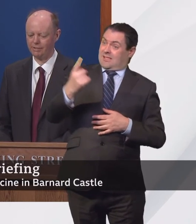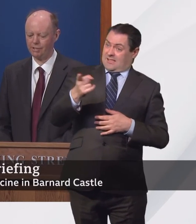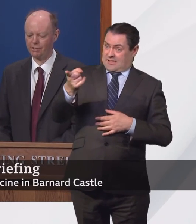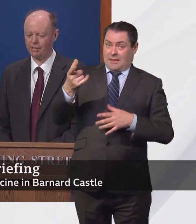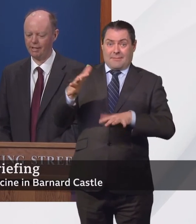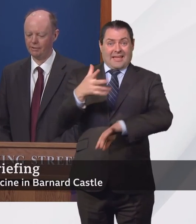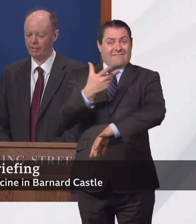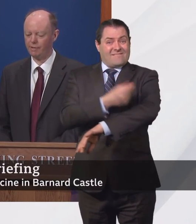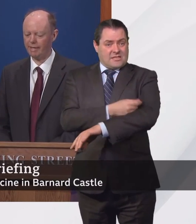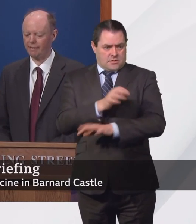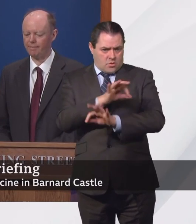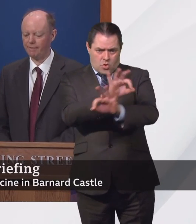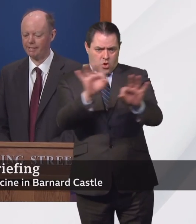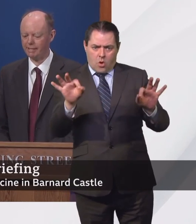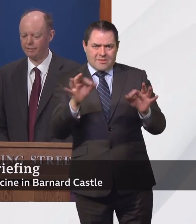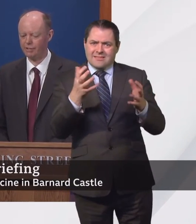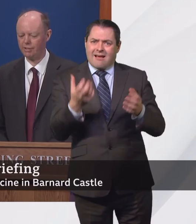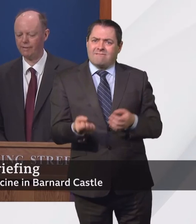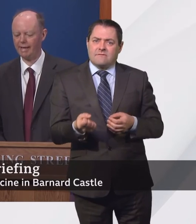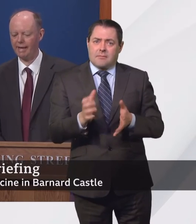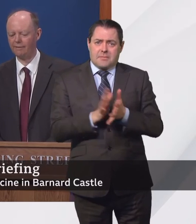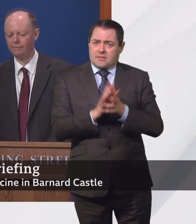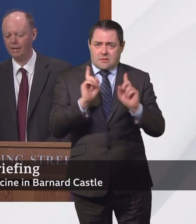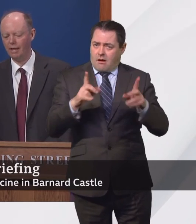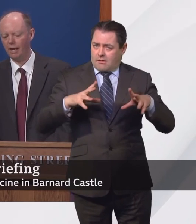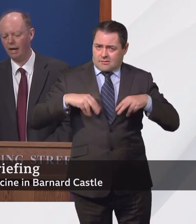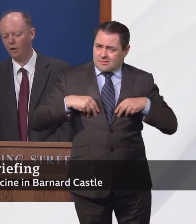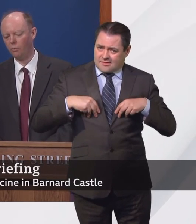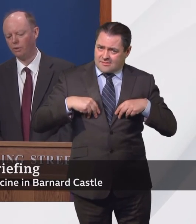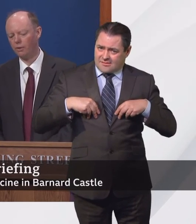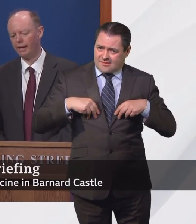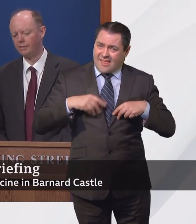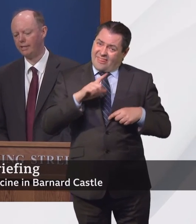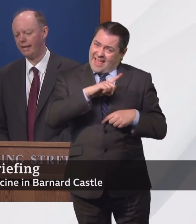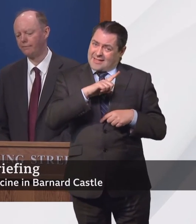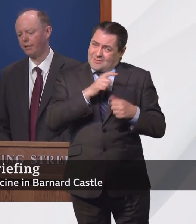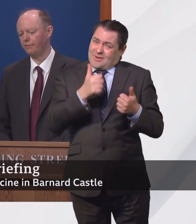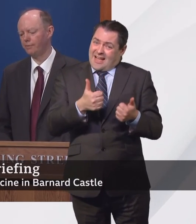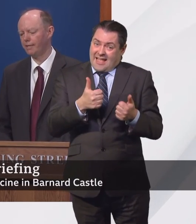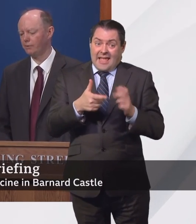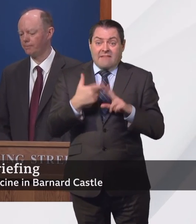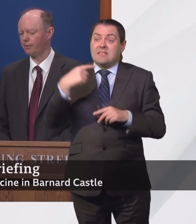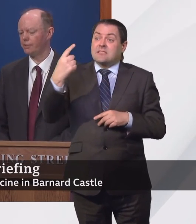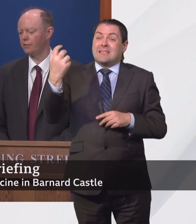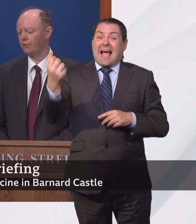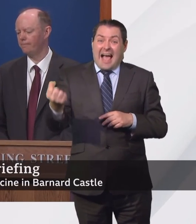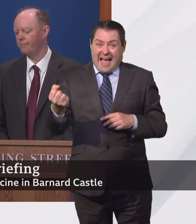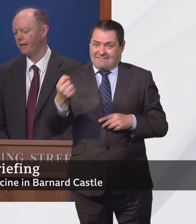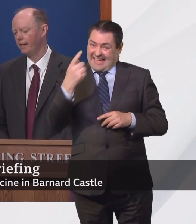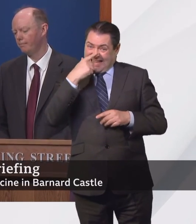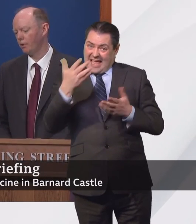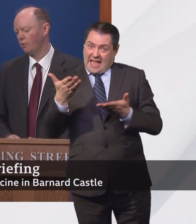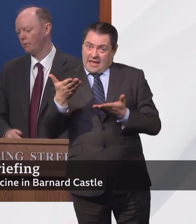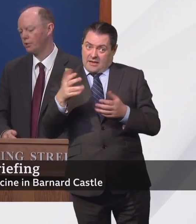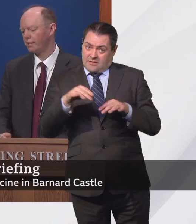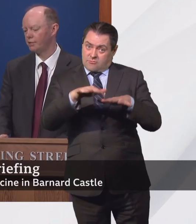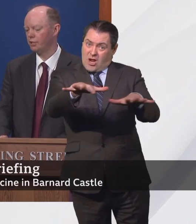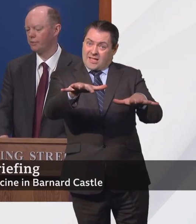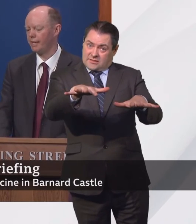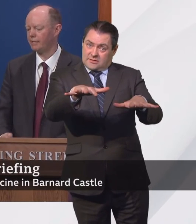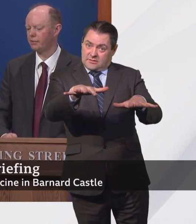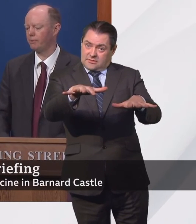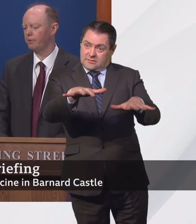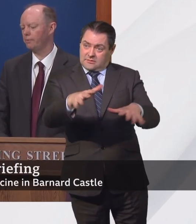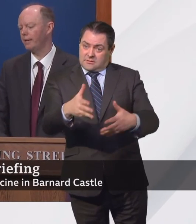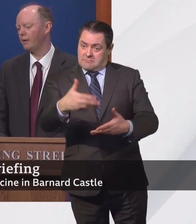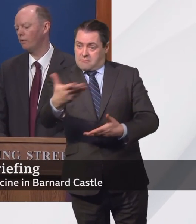vaccinated and certain, so even if they haven't been vaccinated and certainly if they have, will actually have COVID and be able to pass it on. But what we're trying to